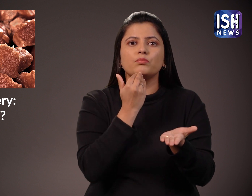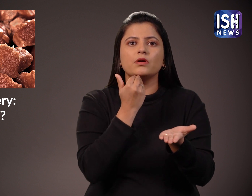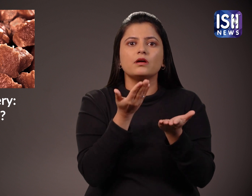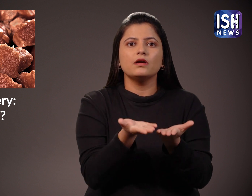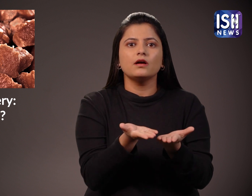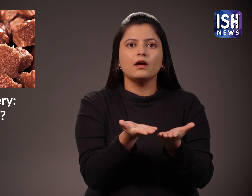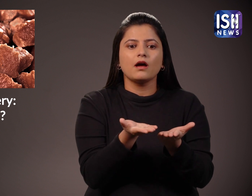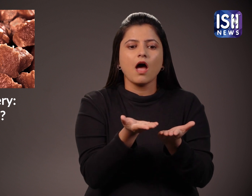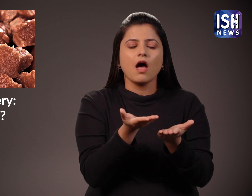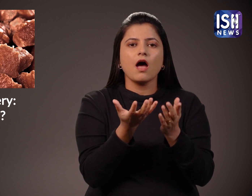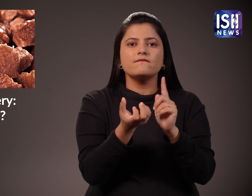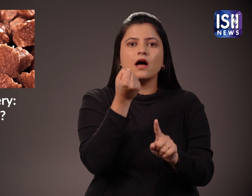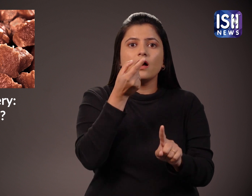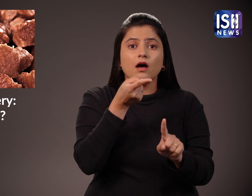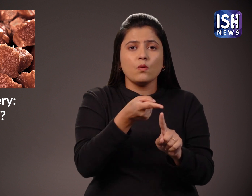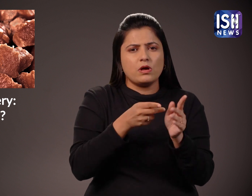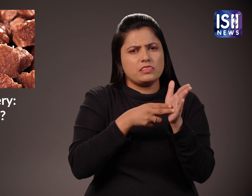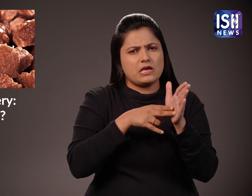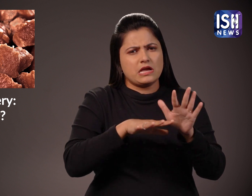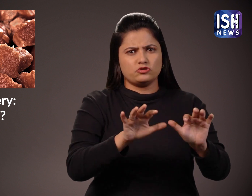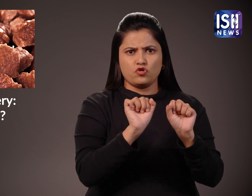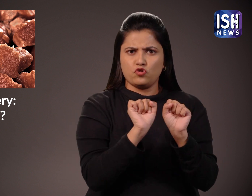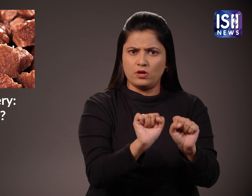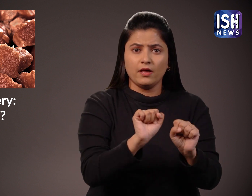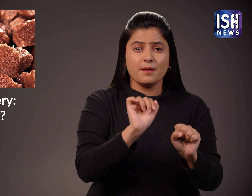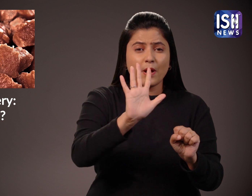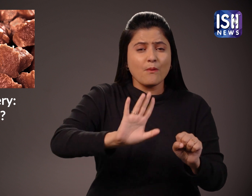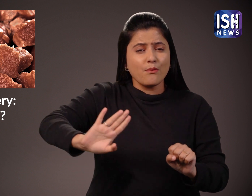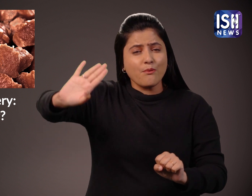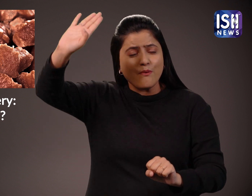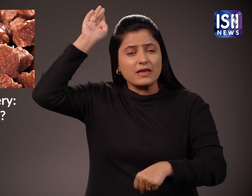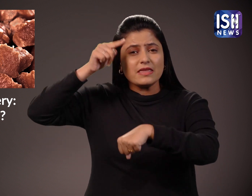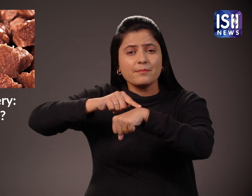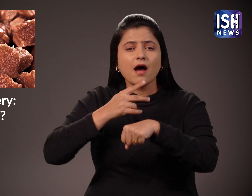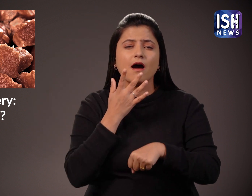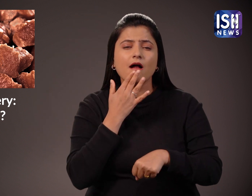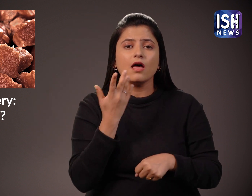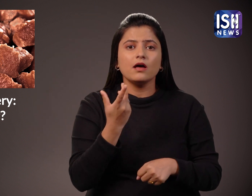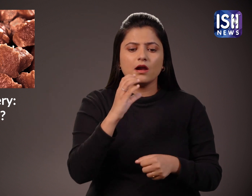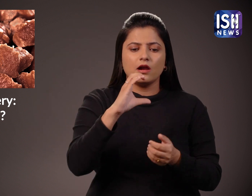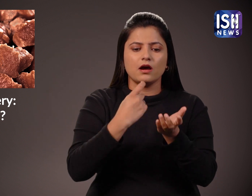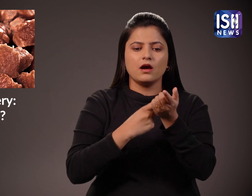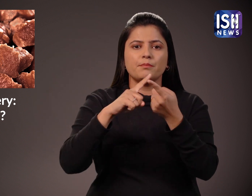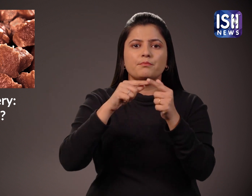This is how sugar is made naturally. But in olden times, sugar was a creamish colour.